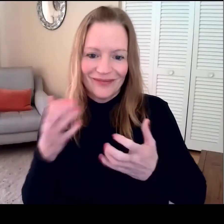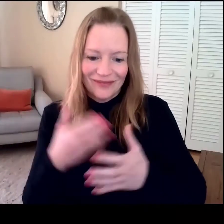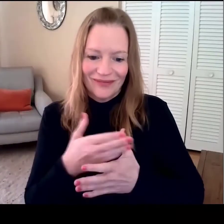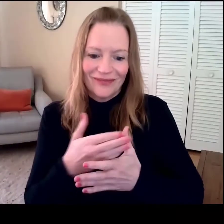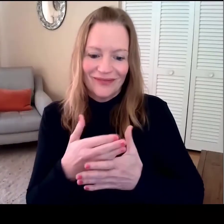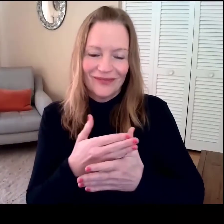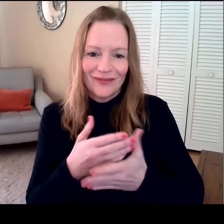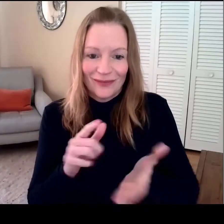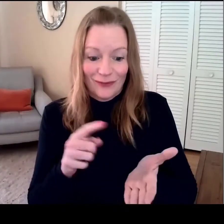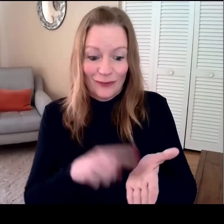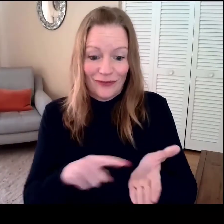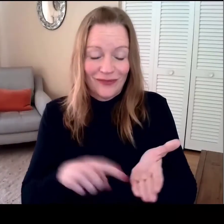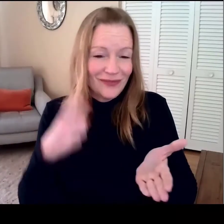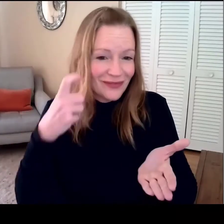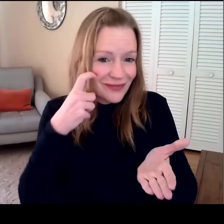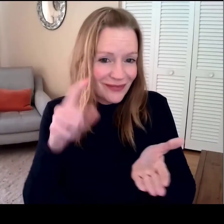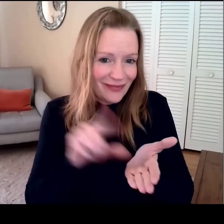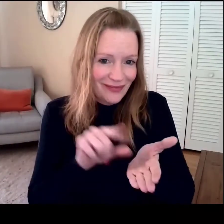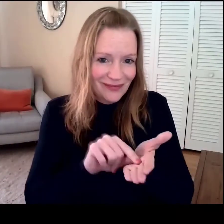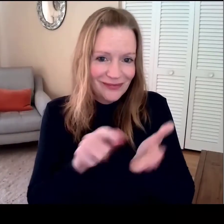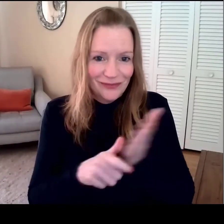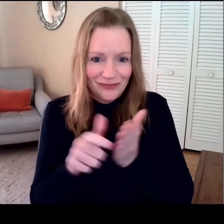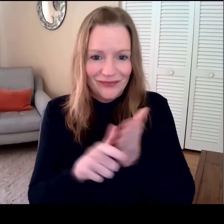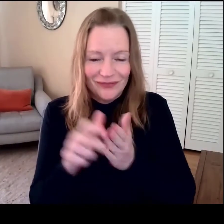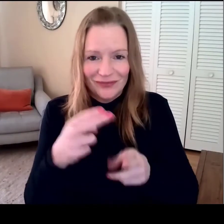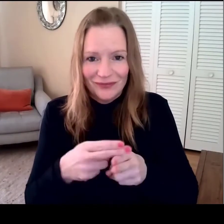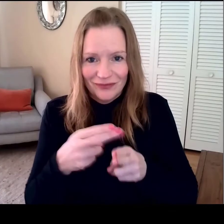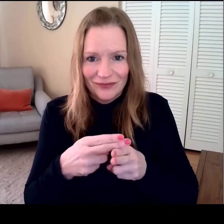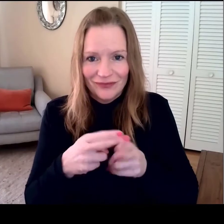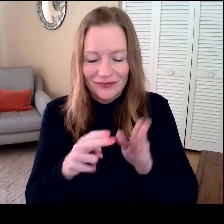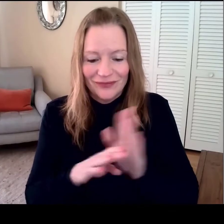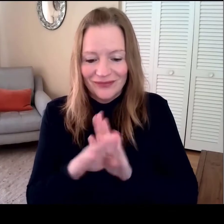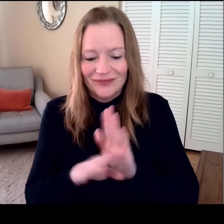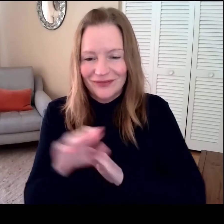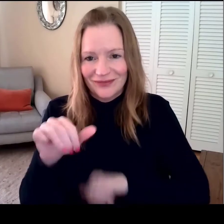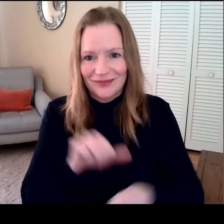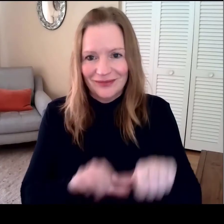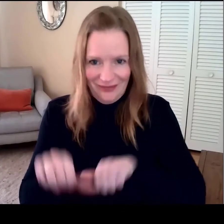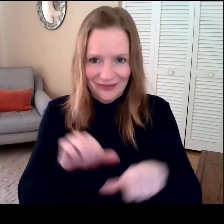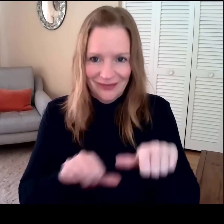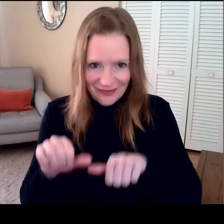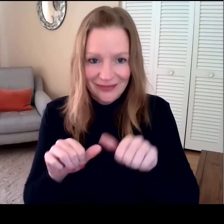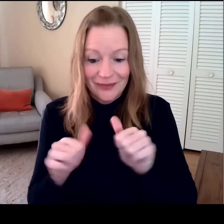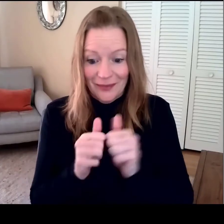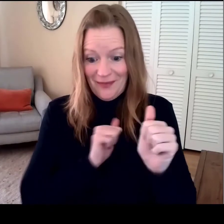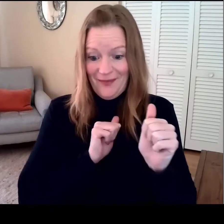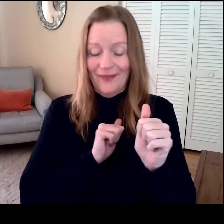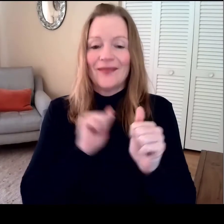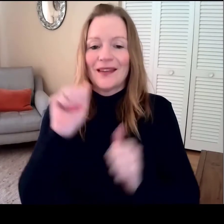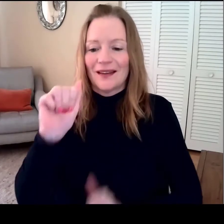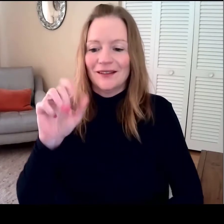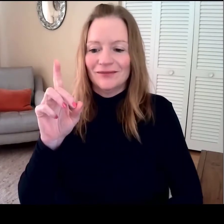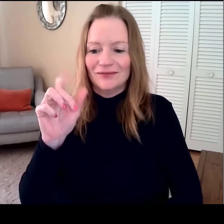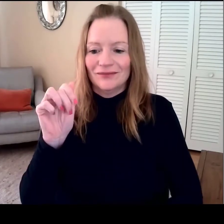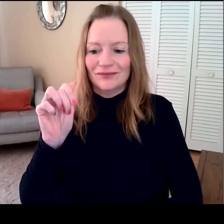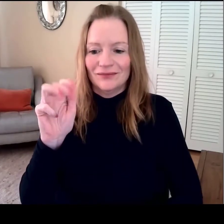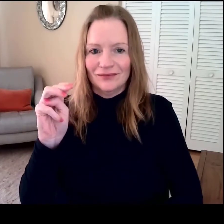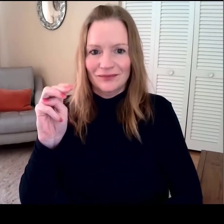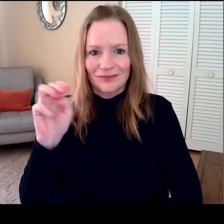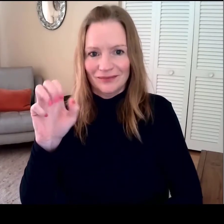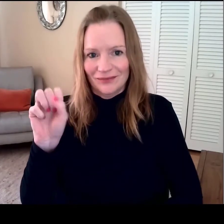Hello. I wanted to share with you a summary of my research, recently published in the Journal of Developmental Science.